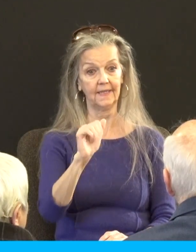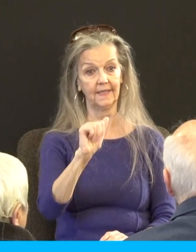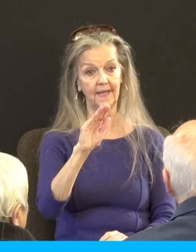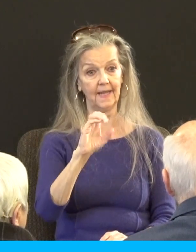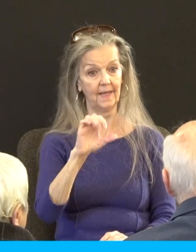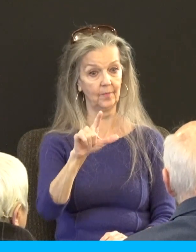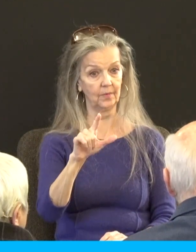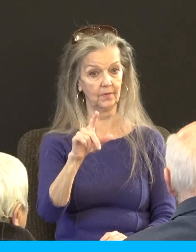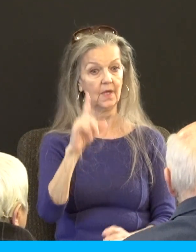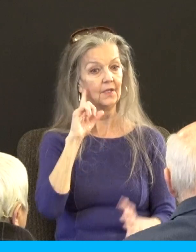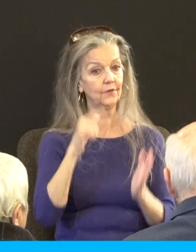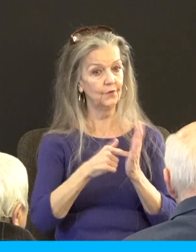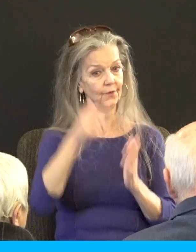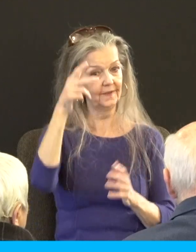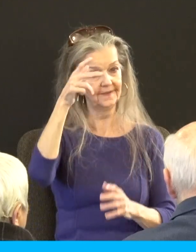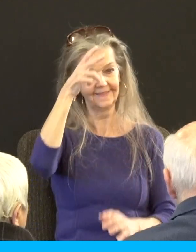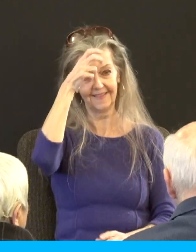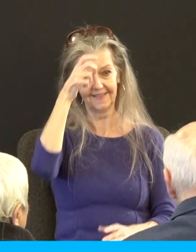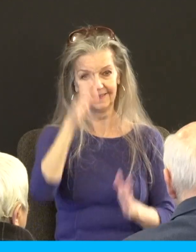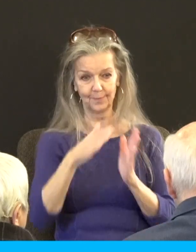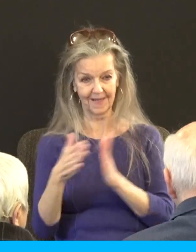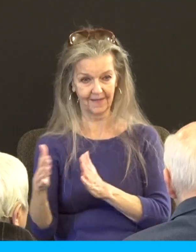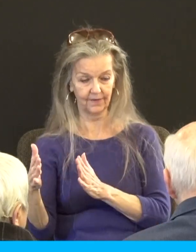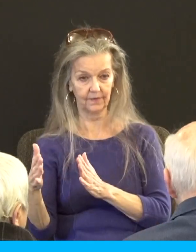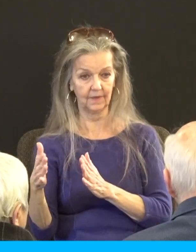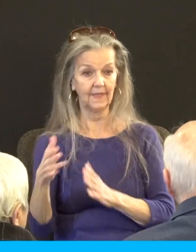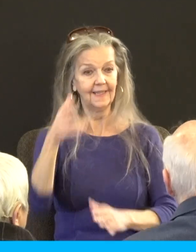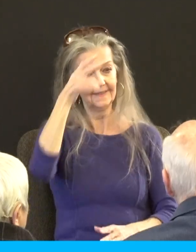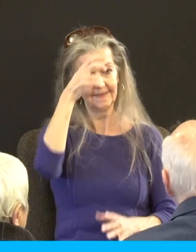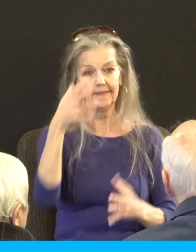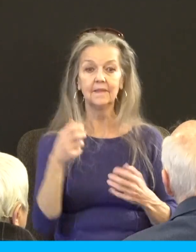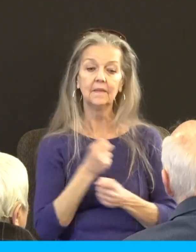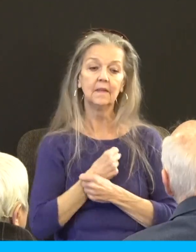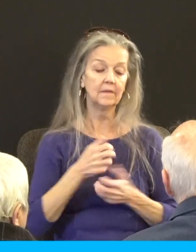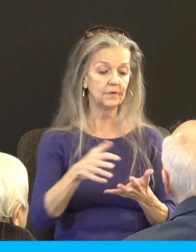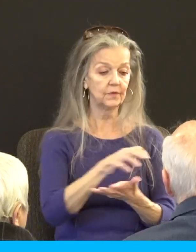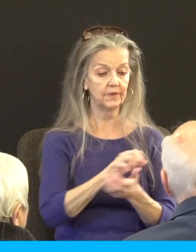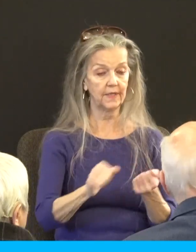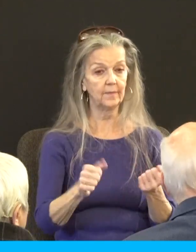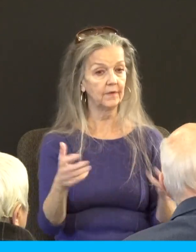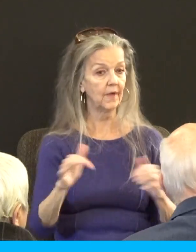the pattern one of the ways Satan loves to do damage is destroy relationships